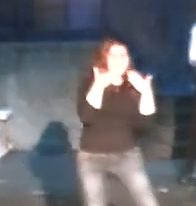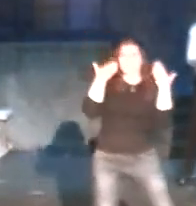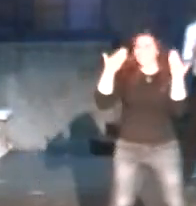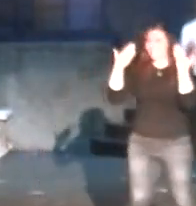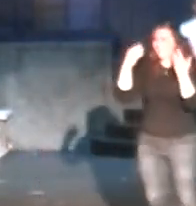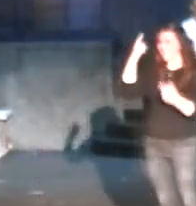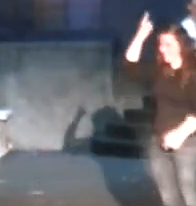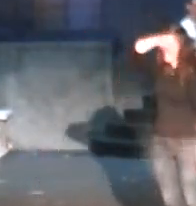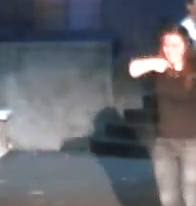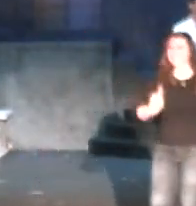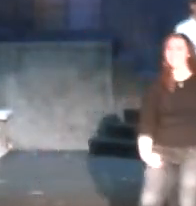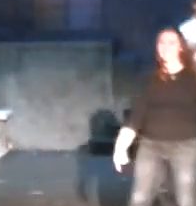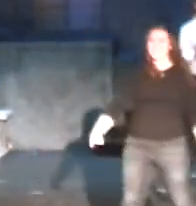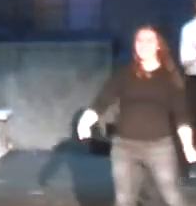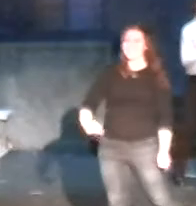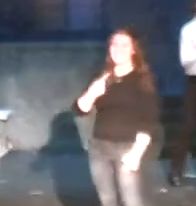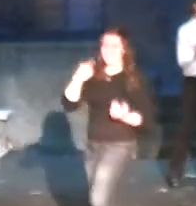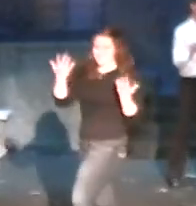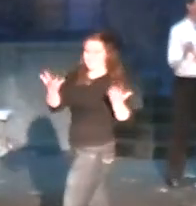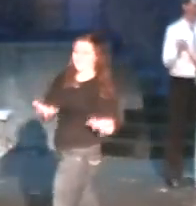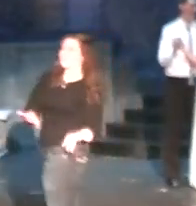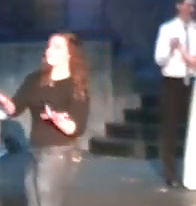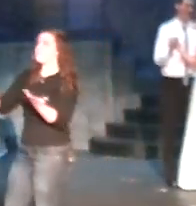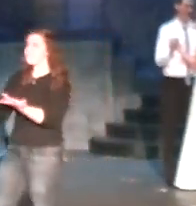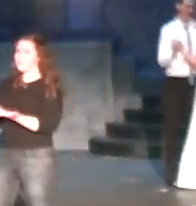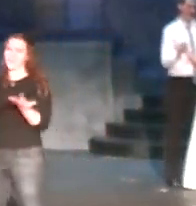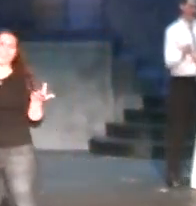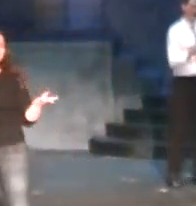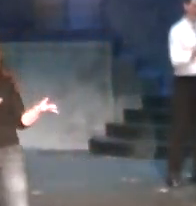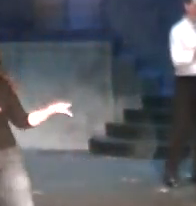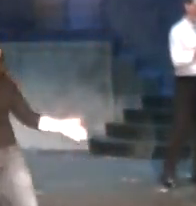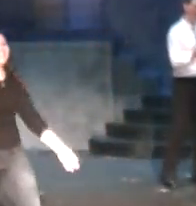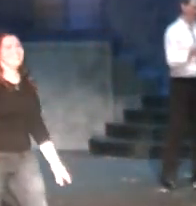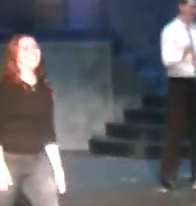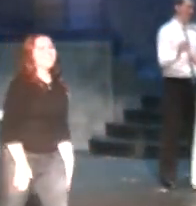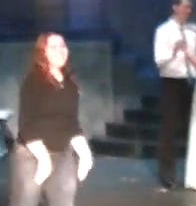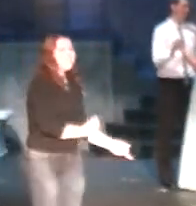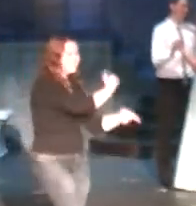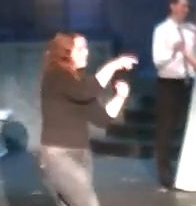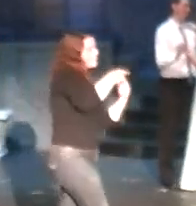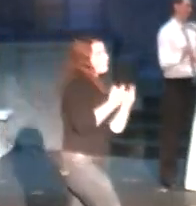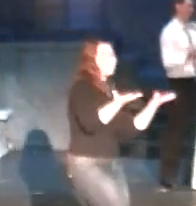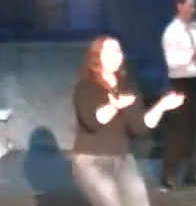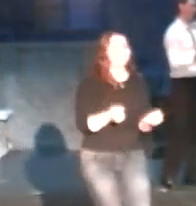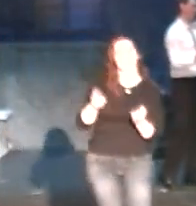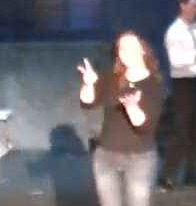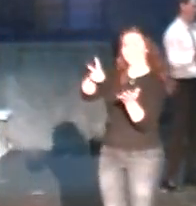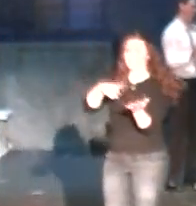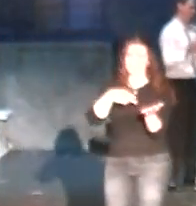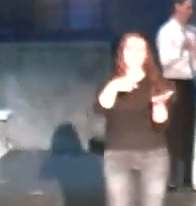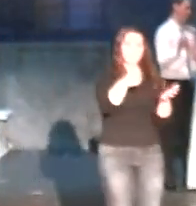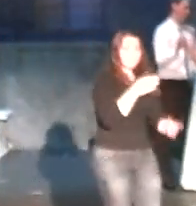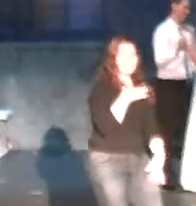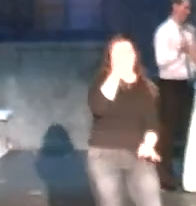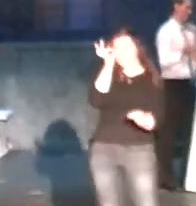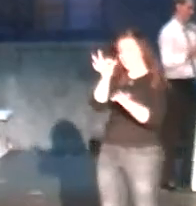I'll when you find me, cause I've been waiting So you don't have to, you wanna dance, I'm